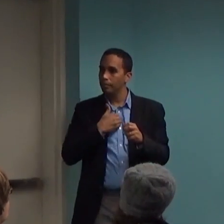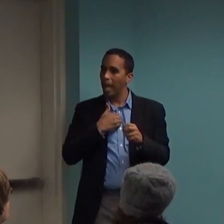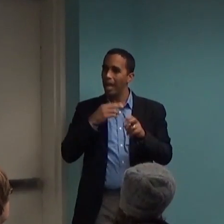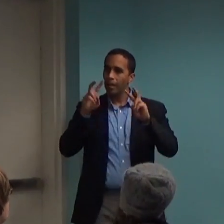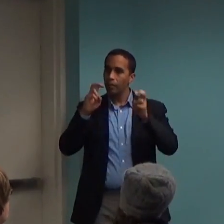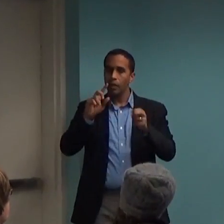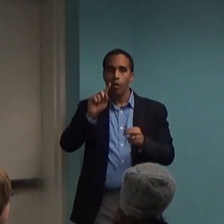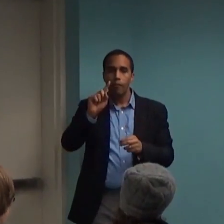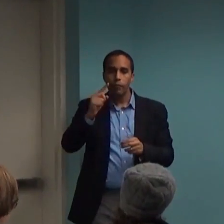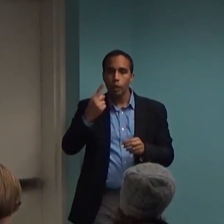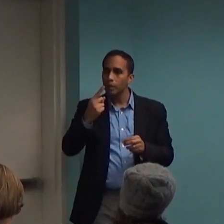First line.